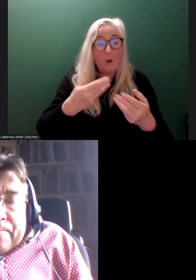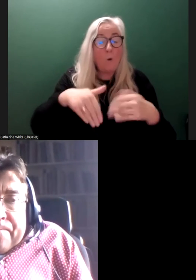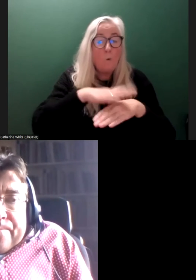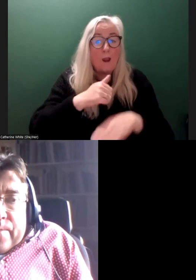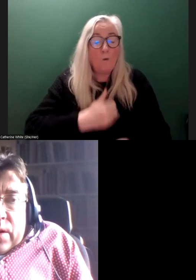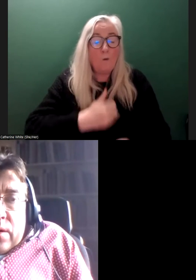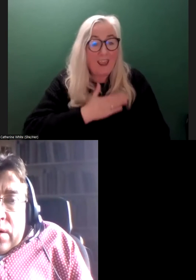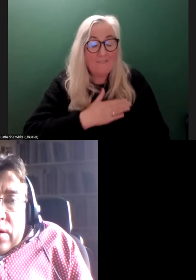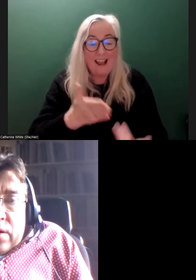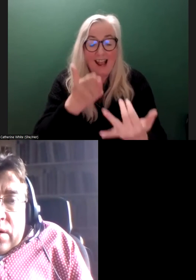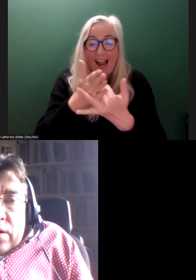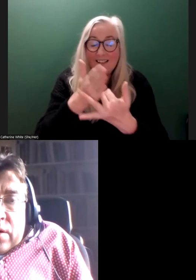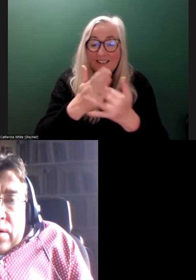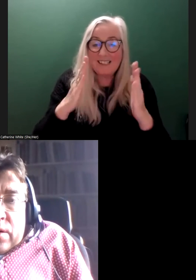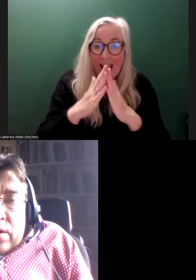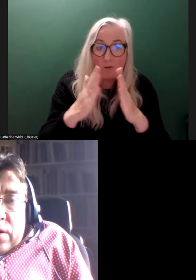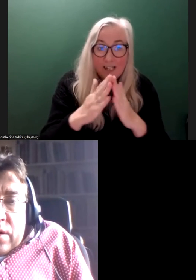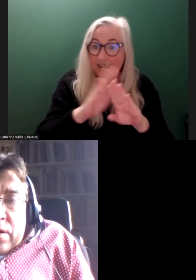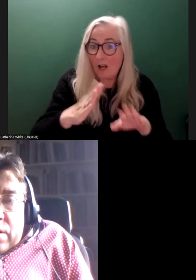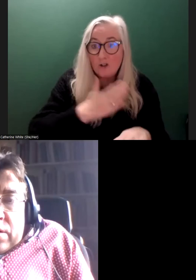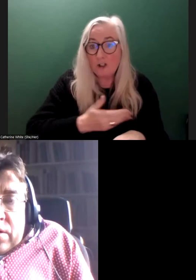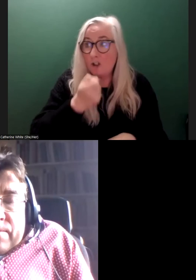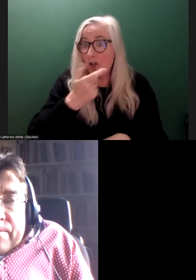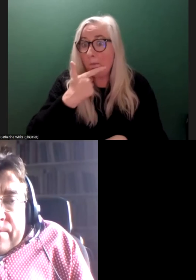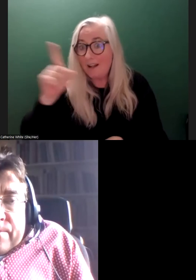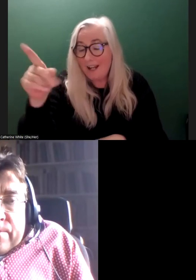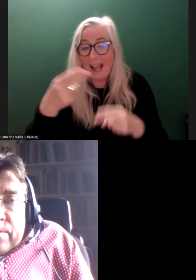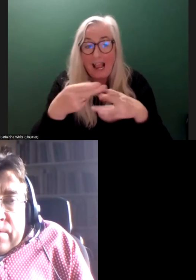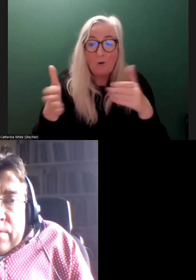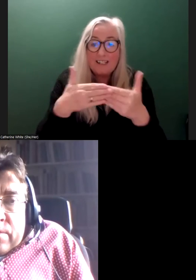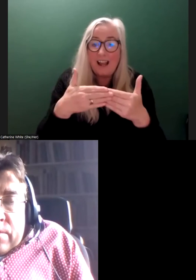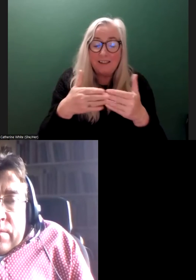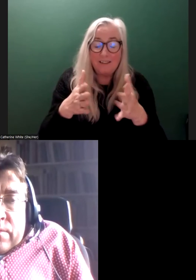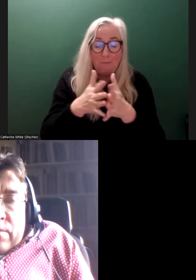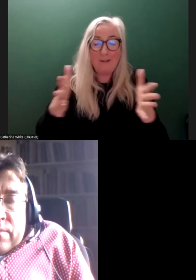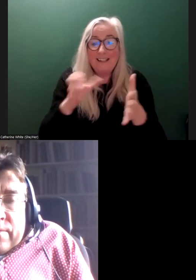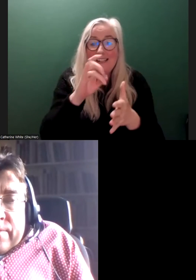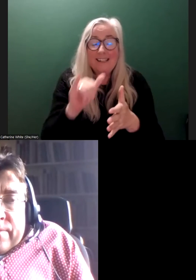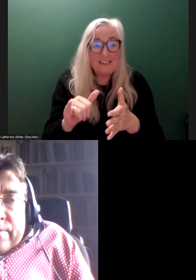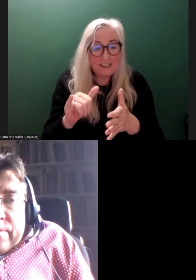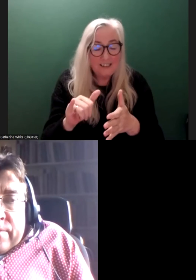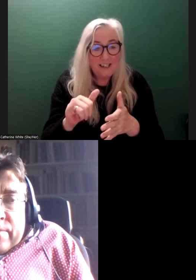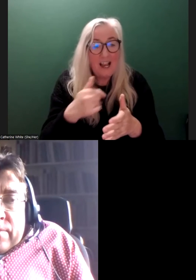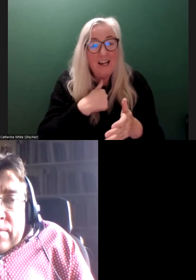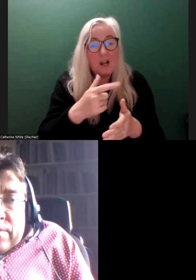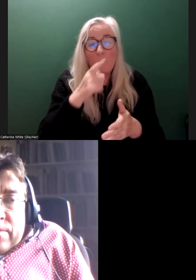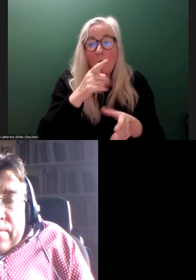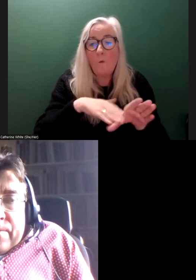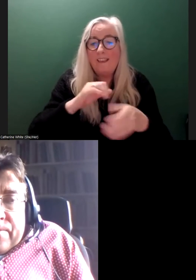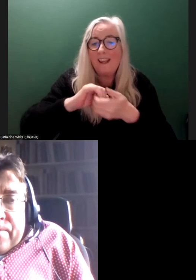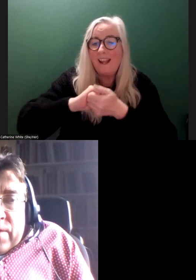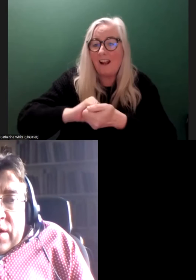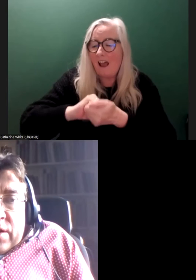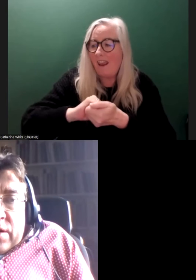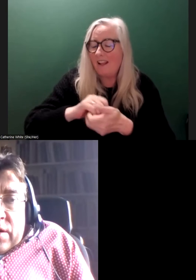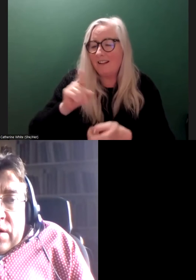access to housing is a huge issue, not just in Dublin, but outside of Dublin, outside of the main cities. If we and I talked to a colleague in an AHB yesterday,